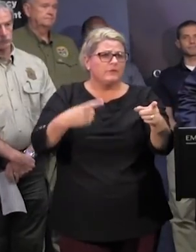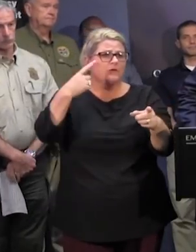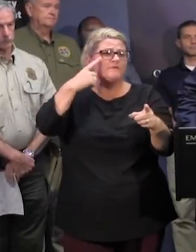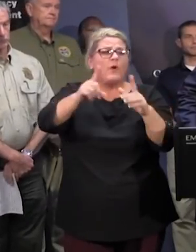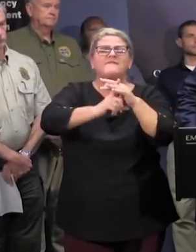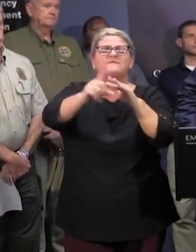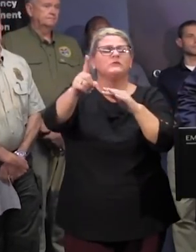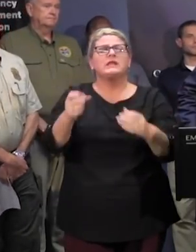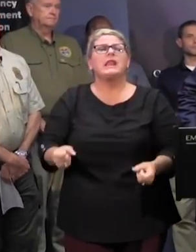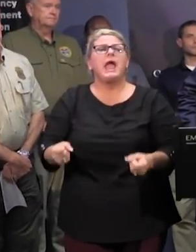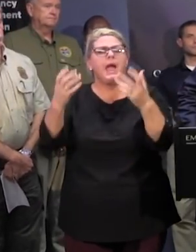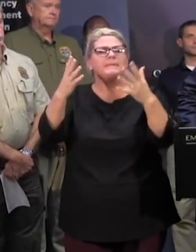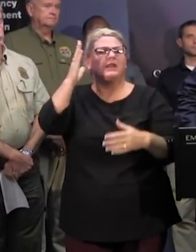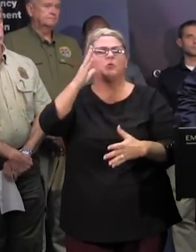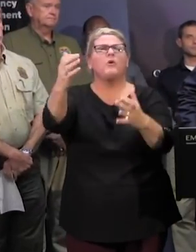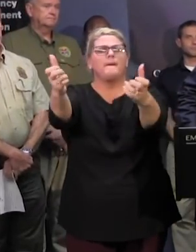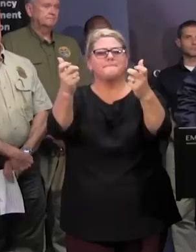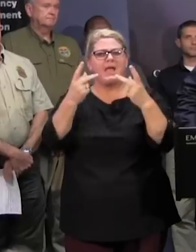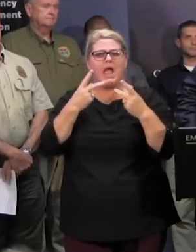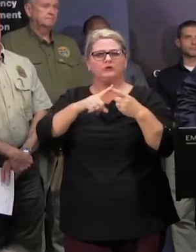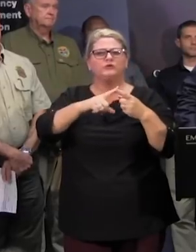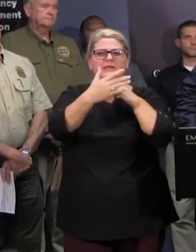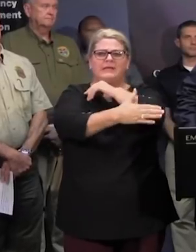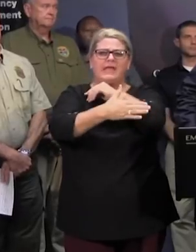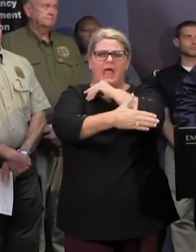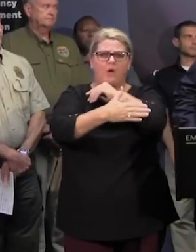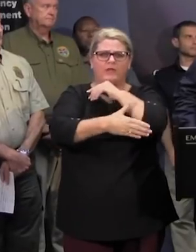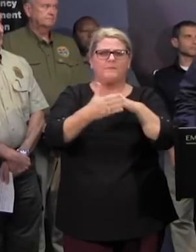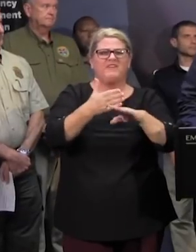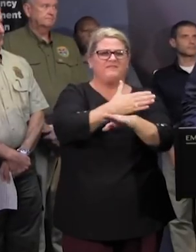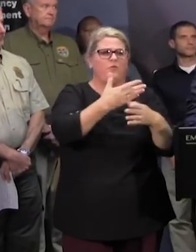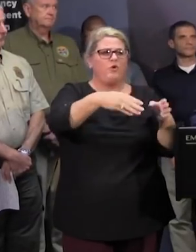evacuees like how many would be returning to those counties that that border would be protected from